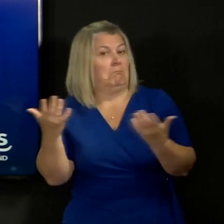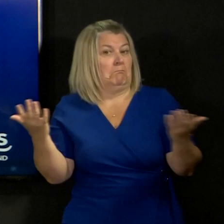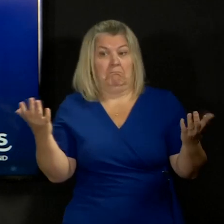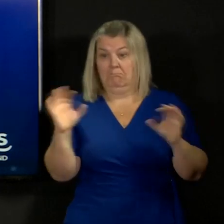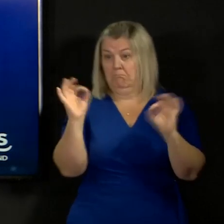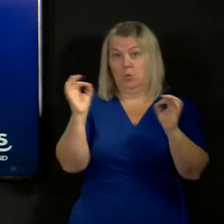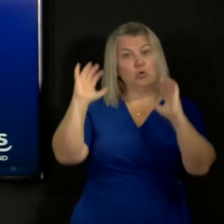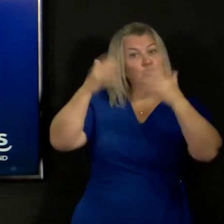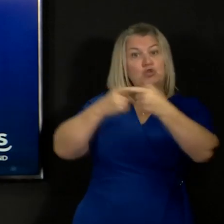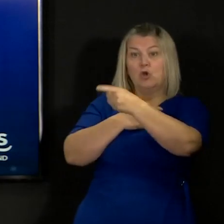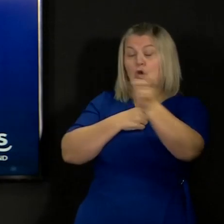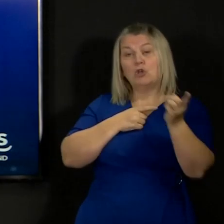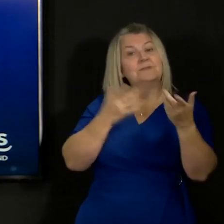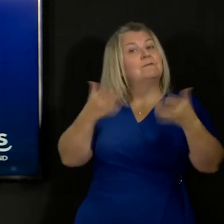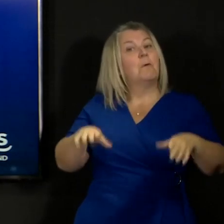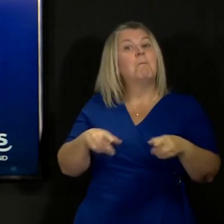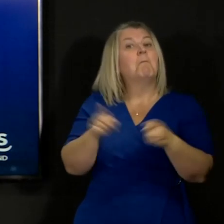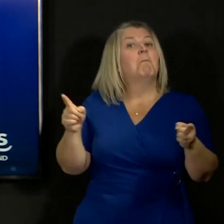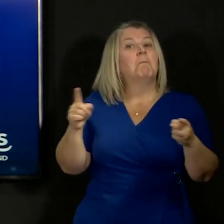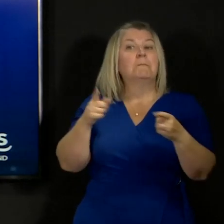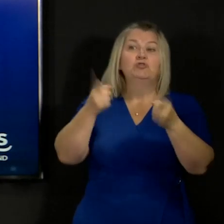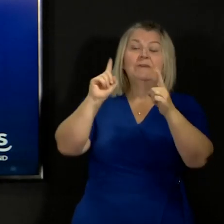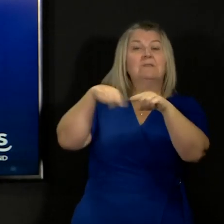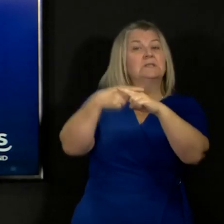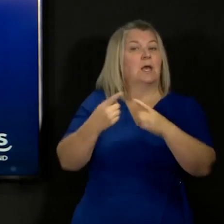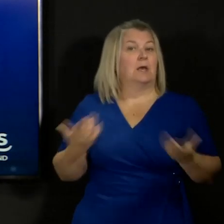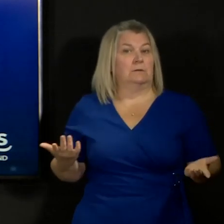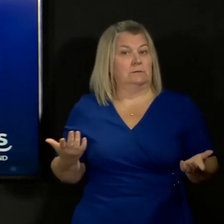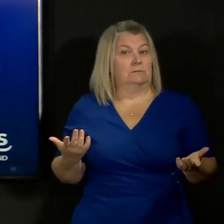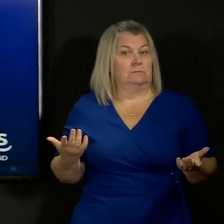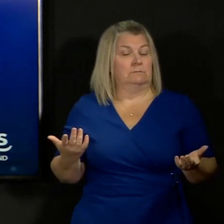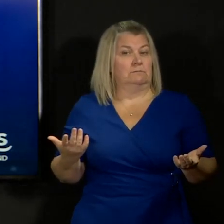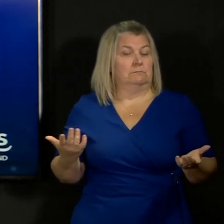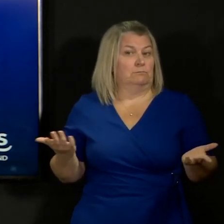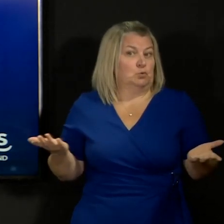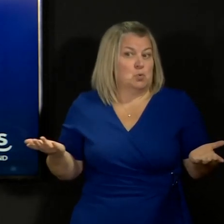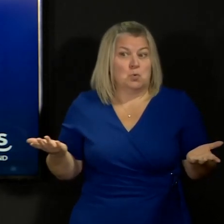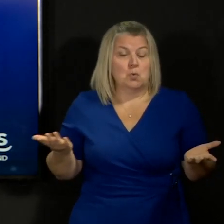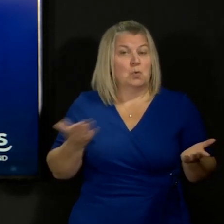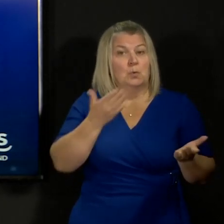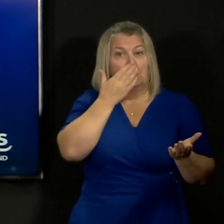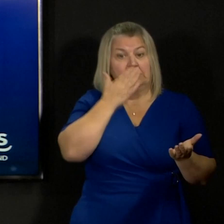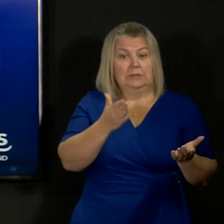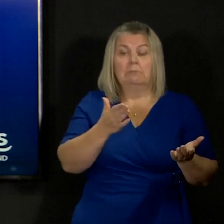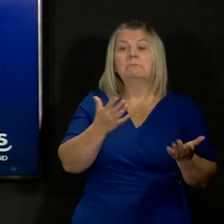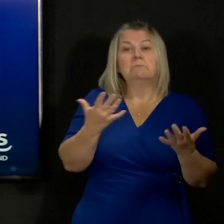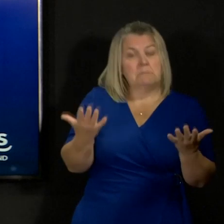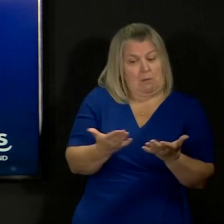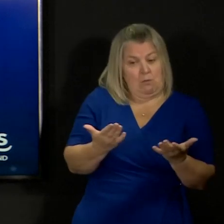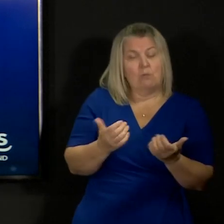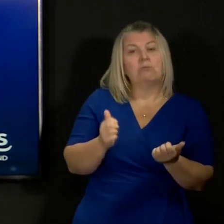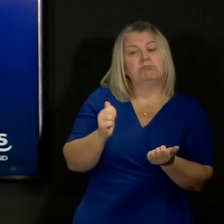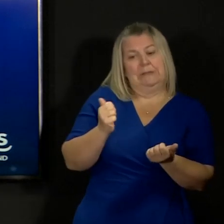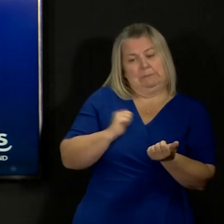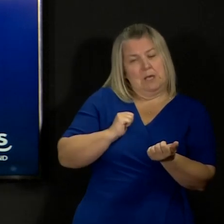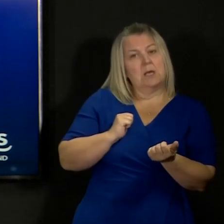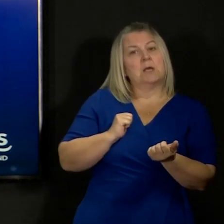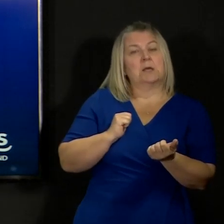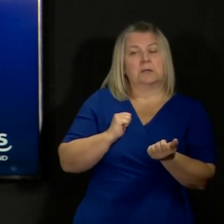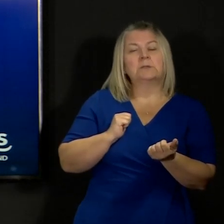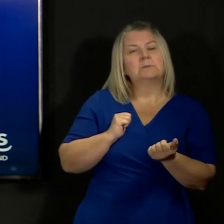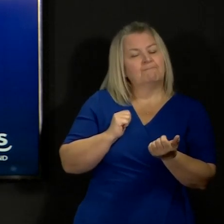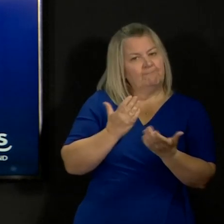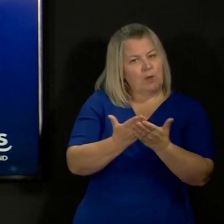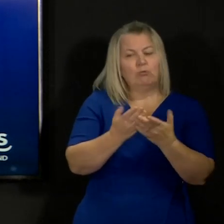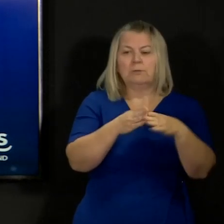those tests, which, as the First Minister says, we have that capacity. So we now anticipate seeing a much